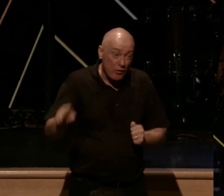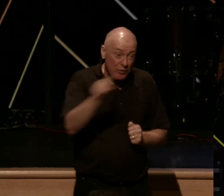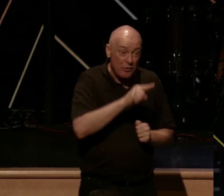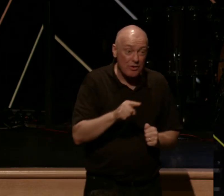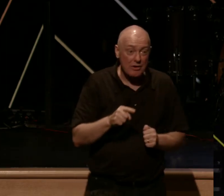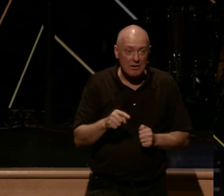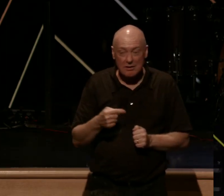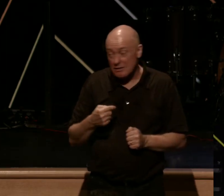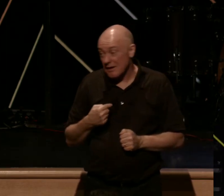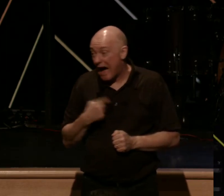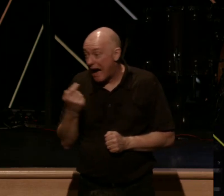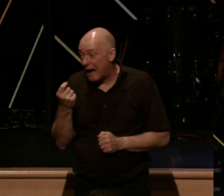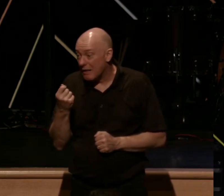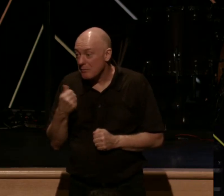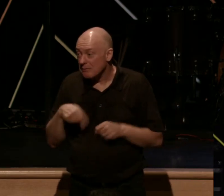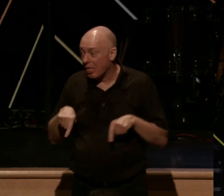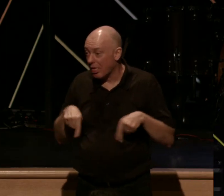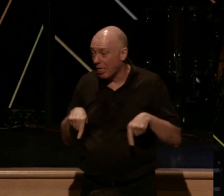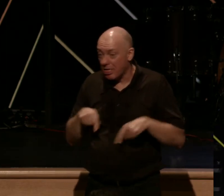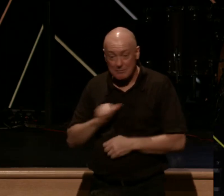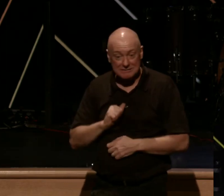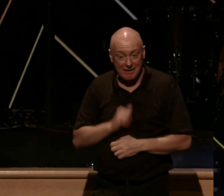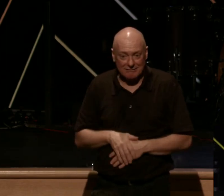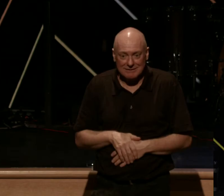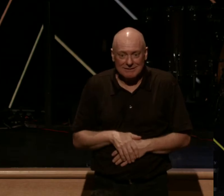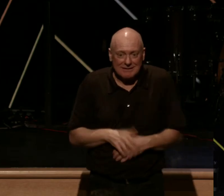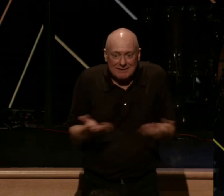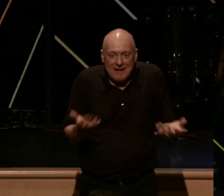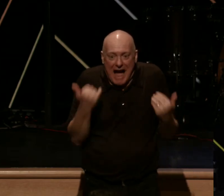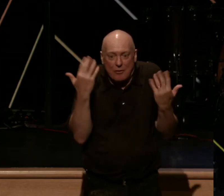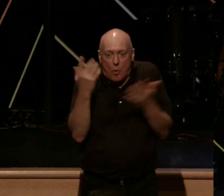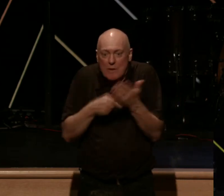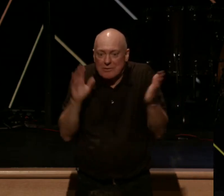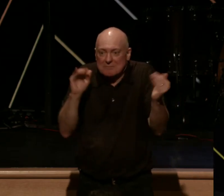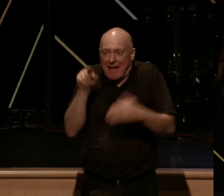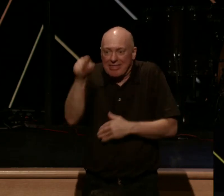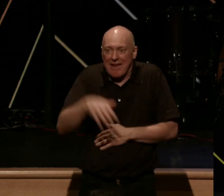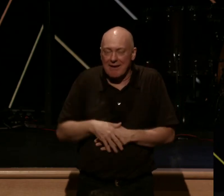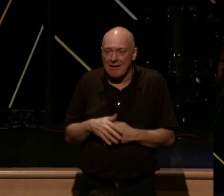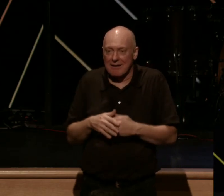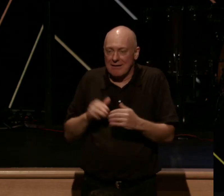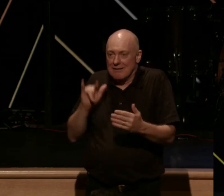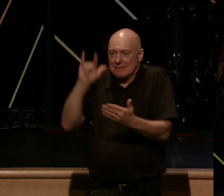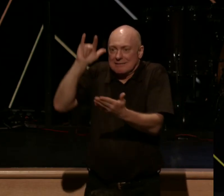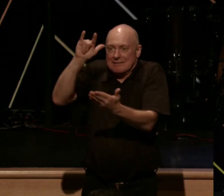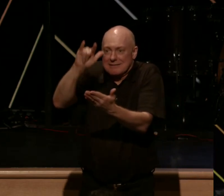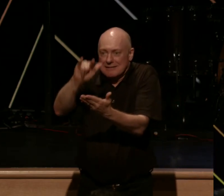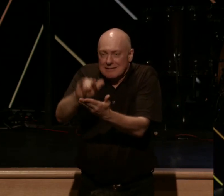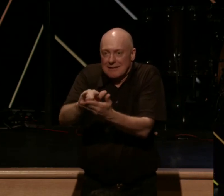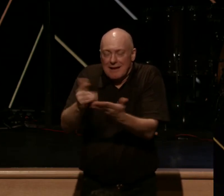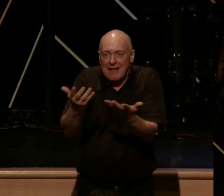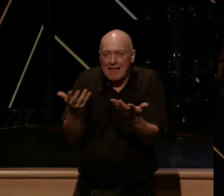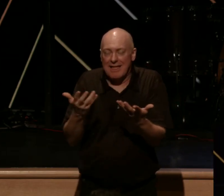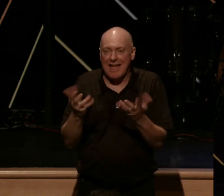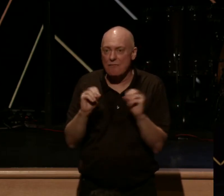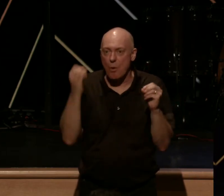was a little bit intimidated. And I didn't know what to expect and what is this gonna be like, and I have no idea. And literally,